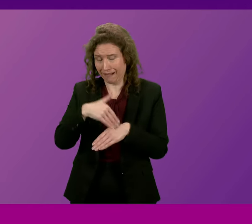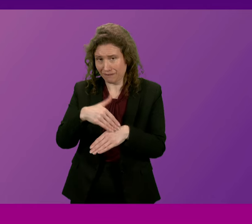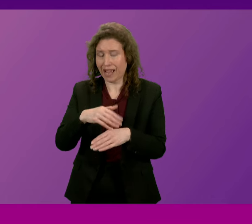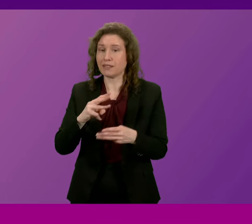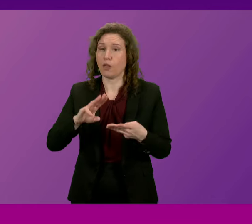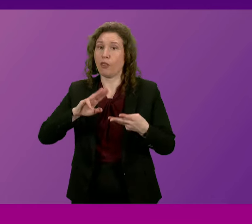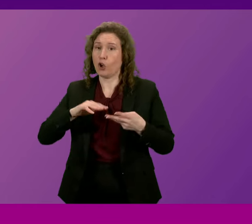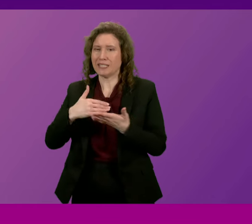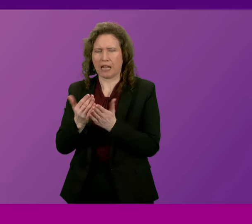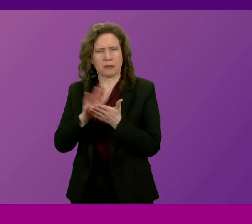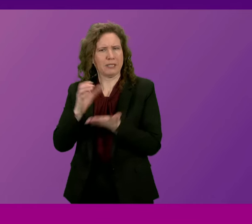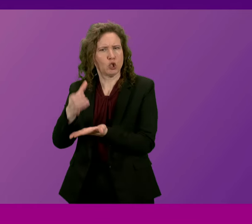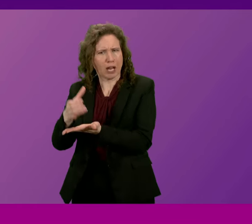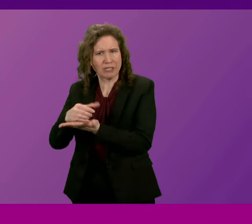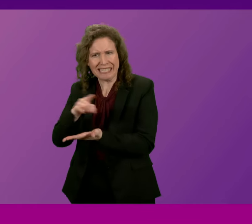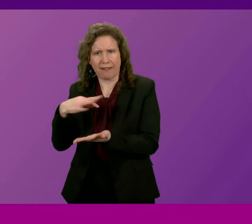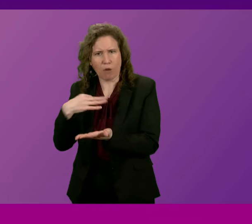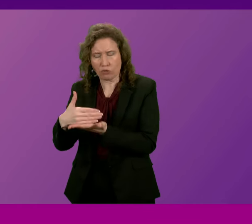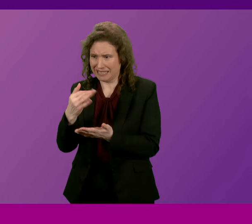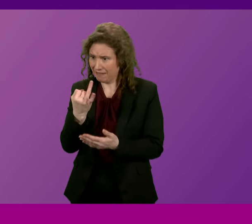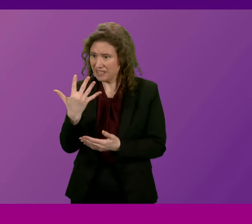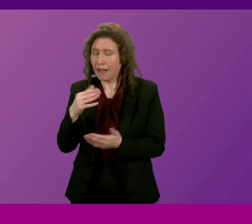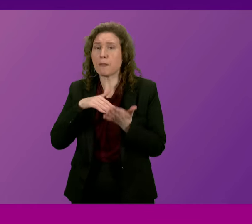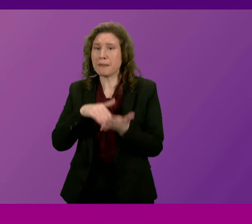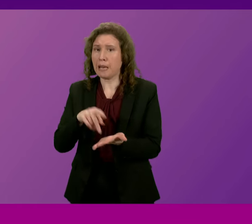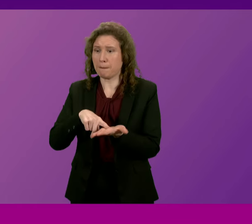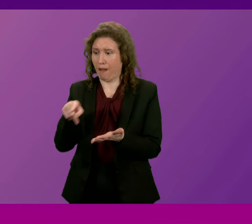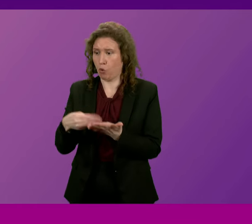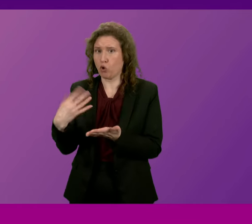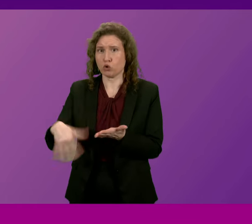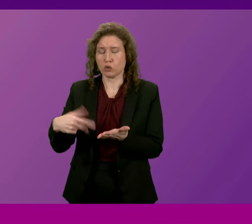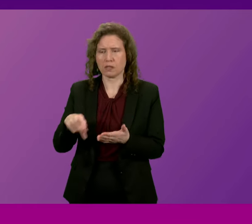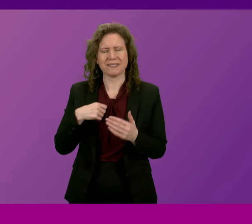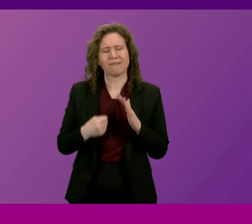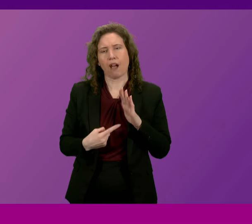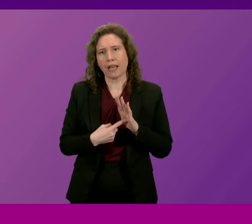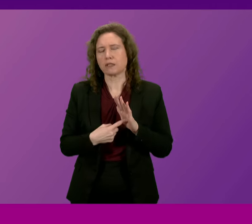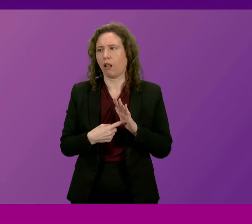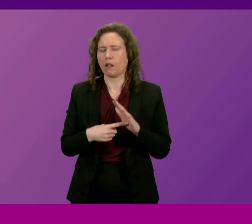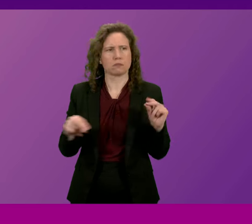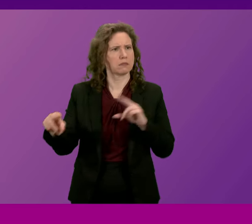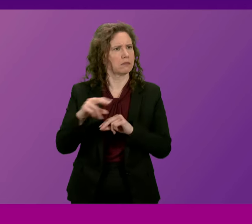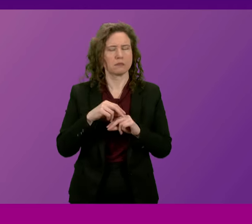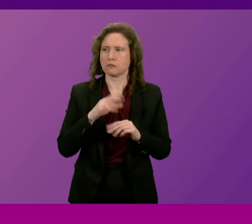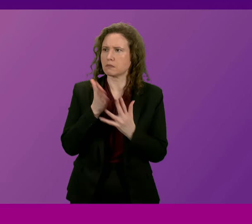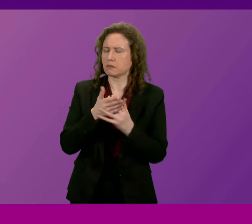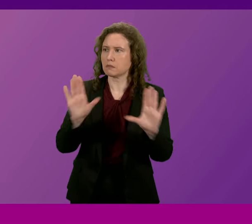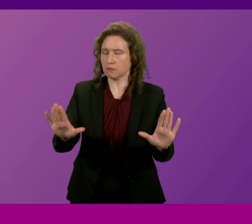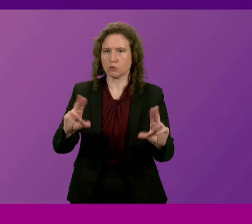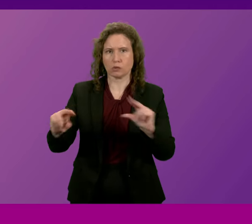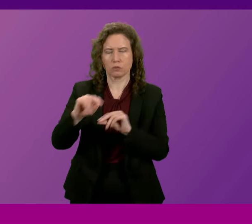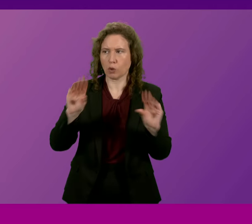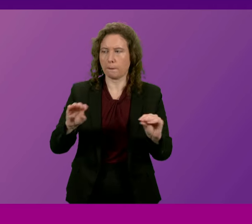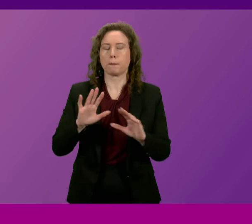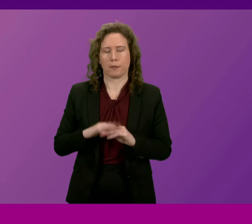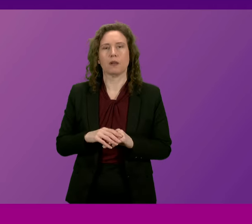sector costing as much as 75 million pounds. It's vital the UK government Let's hear the member. It's